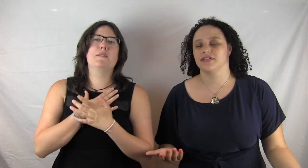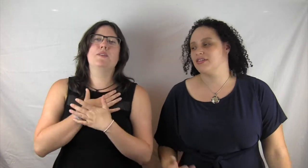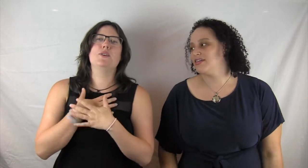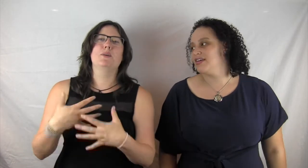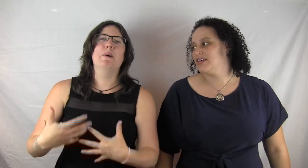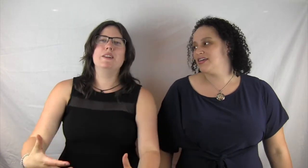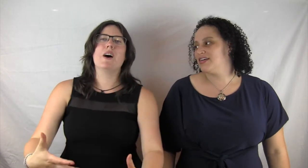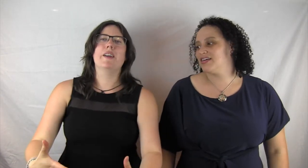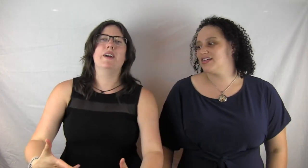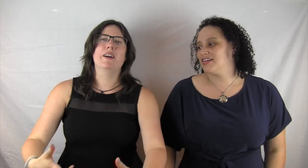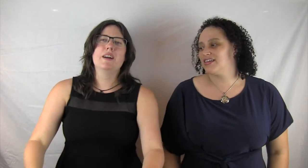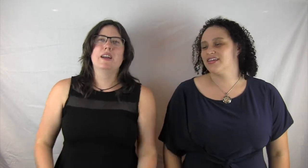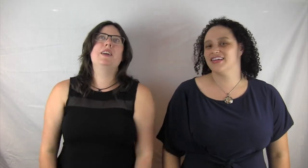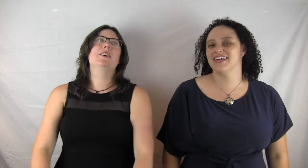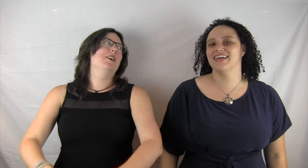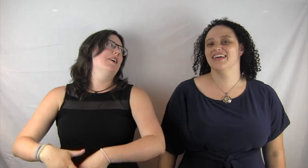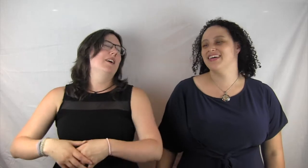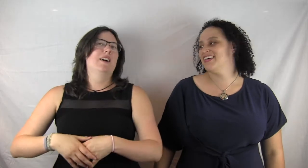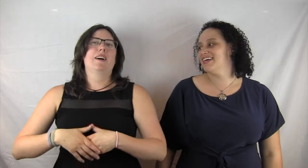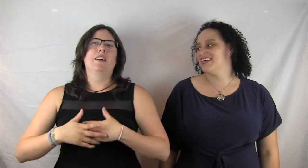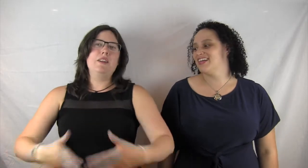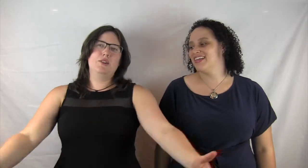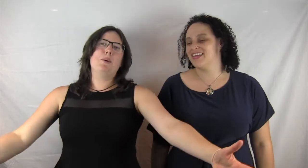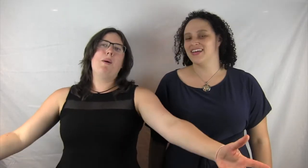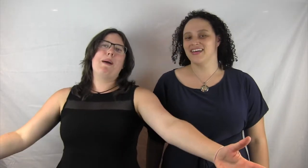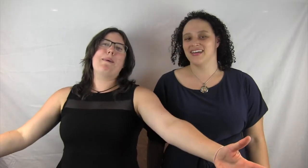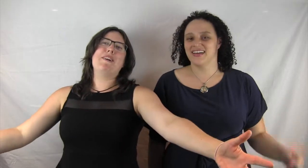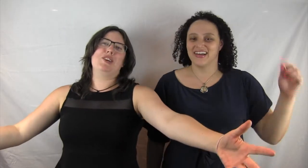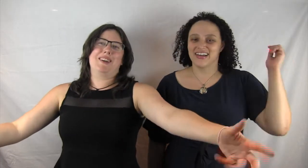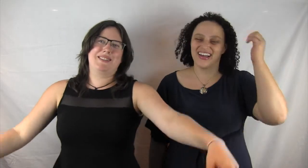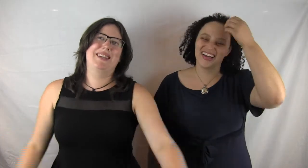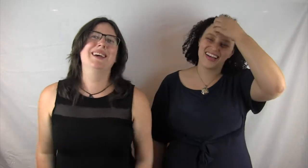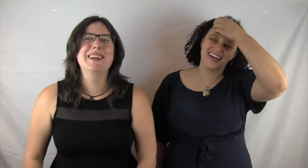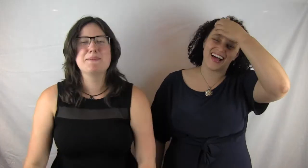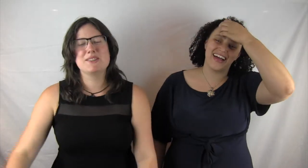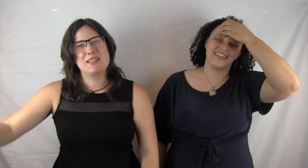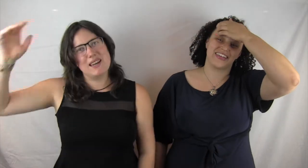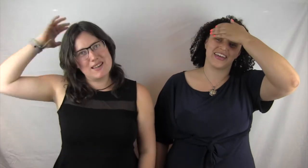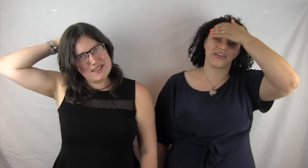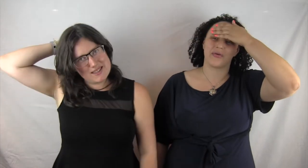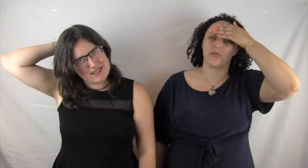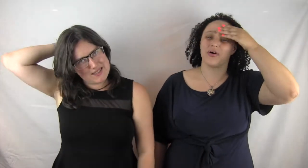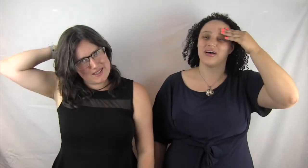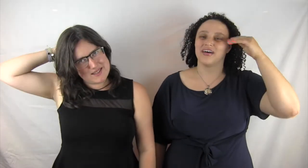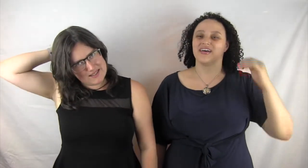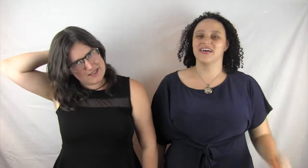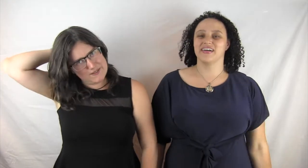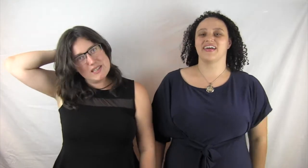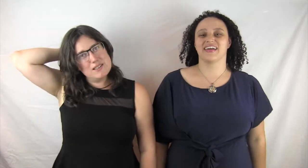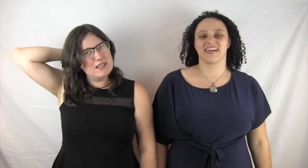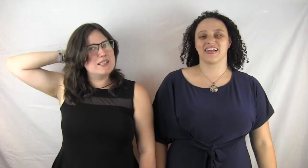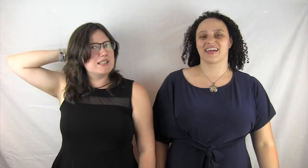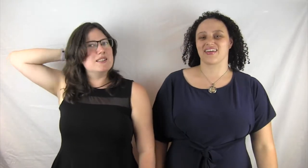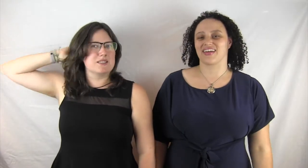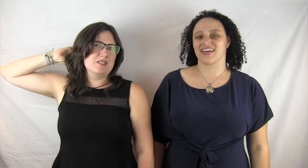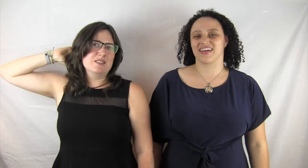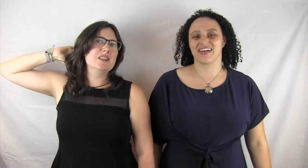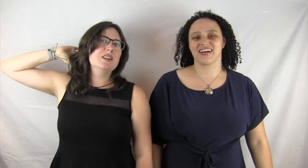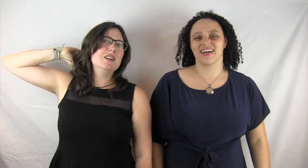love for you, my daughter here, undo all my magics. This does not feel like it's deserved.